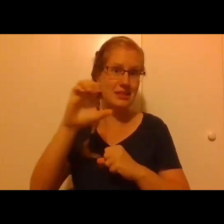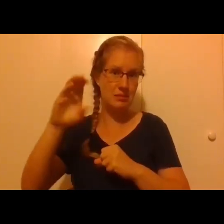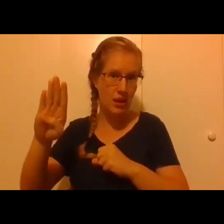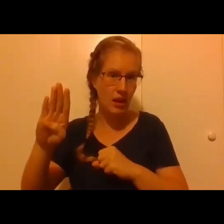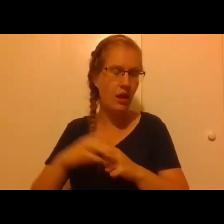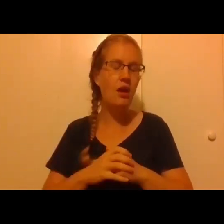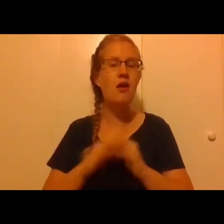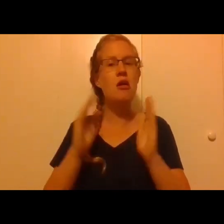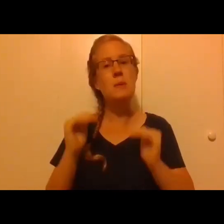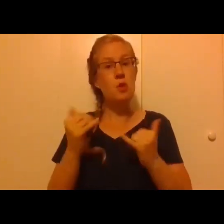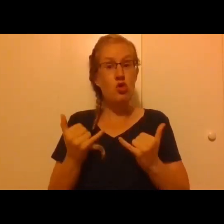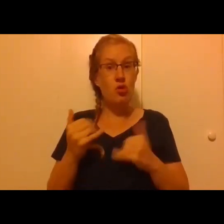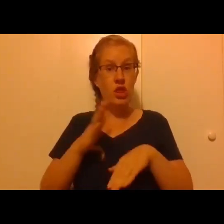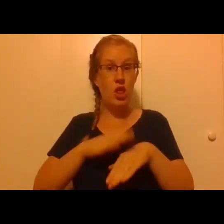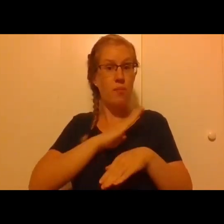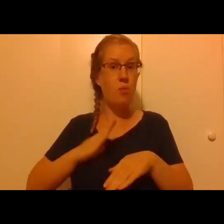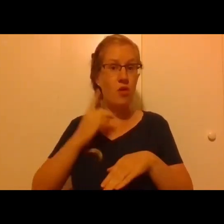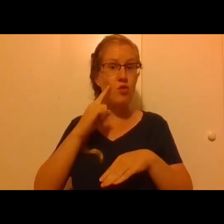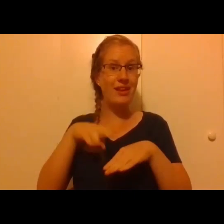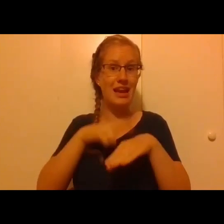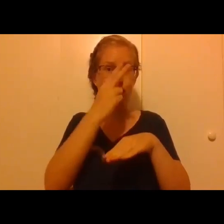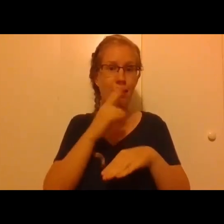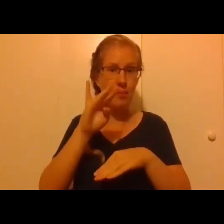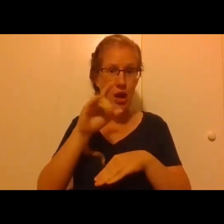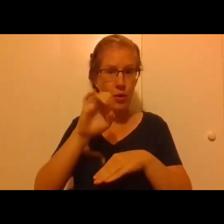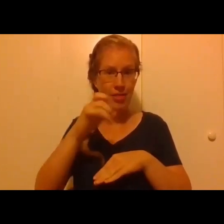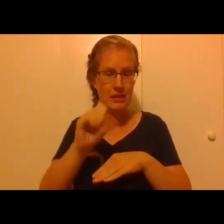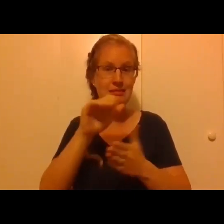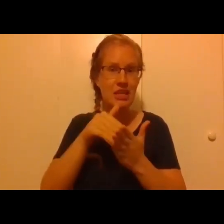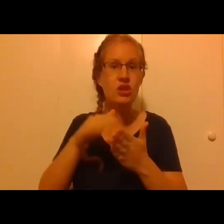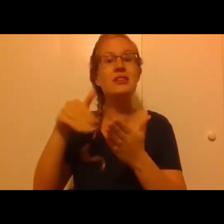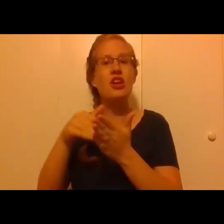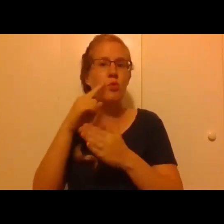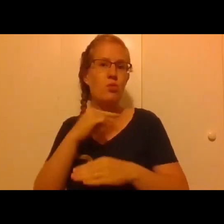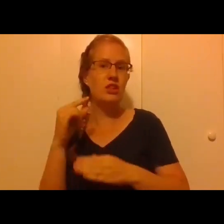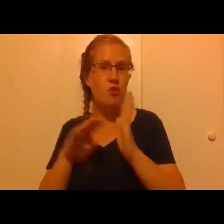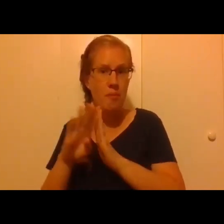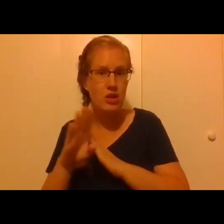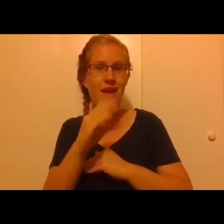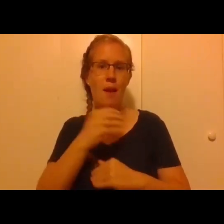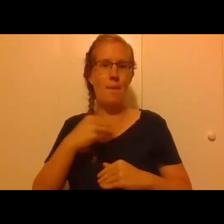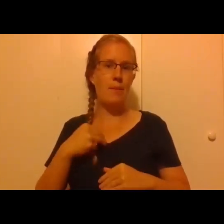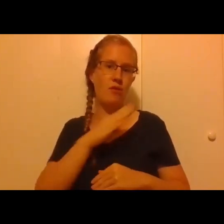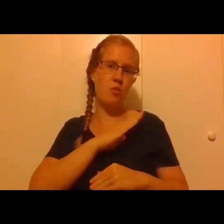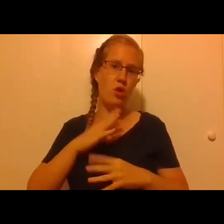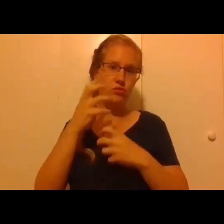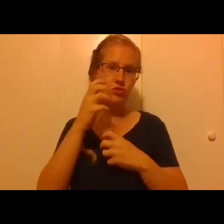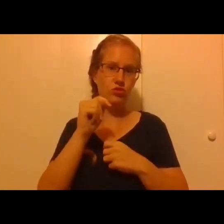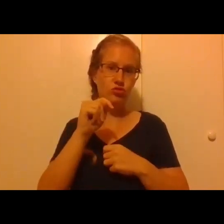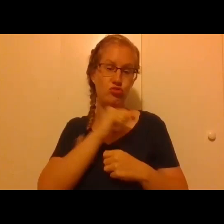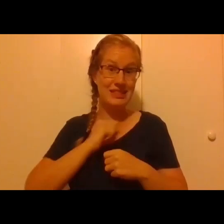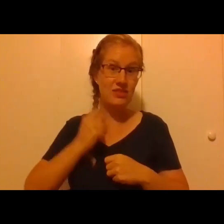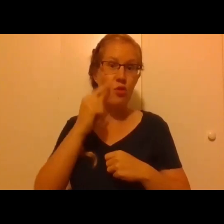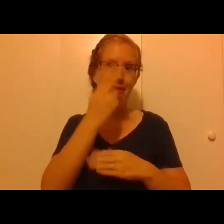He is currently on the board of the National Catholic Bioethics Center, the Institute for Priestly Formation, and a member of the Board of Trustees of the Catholic University